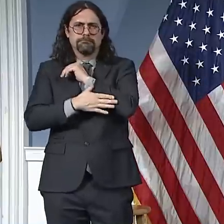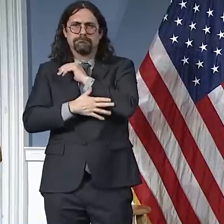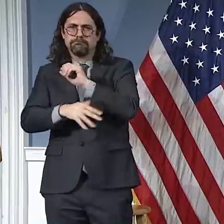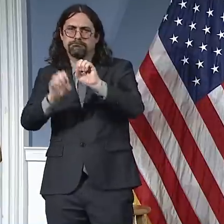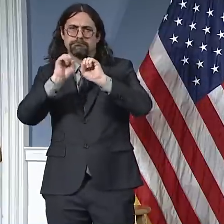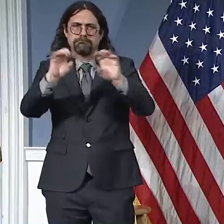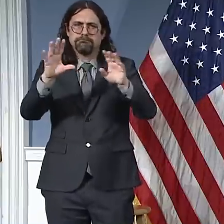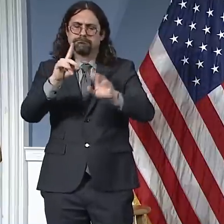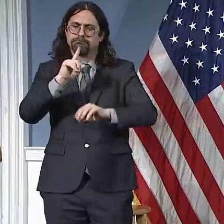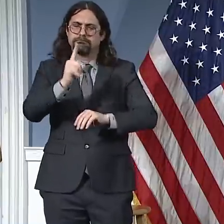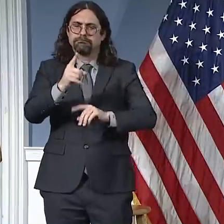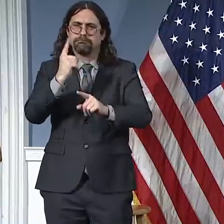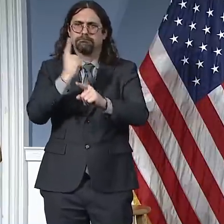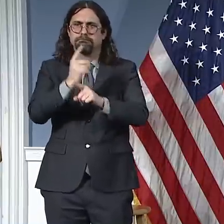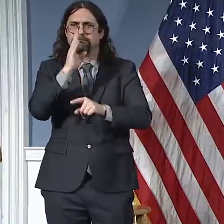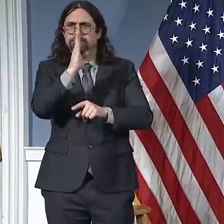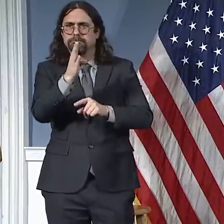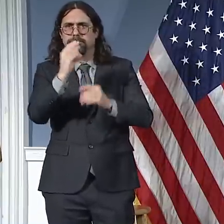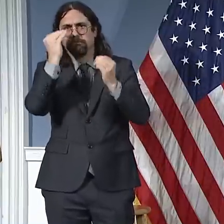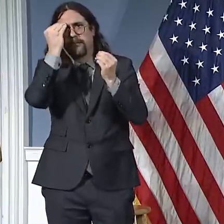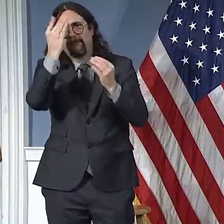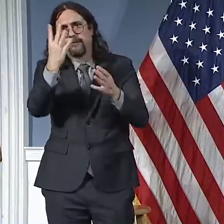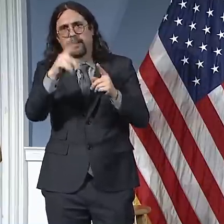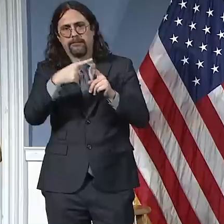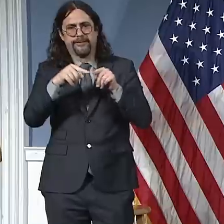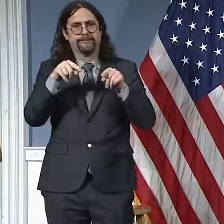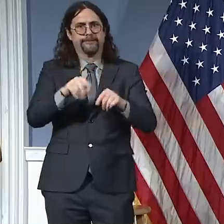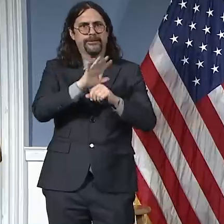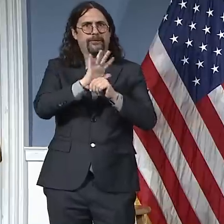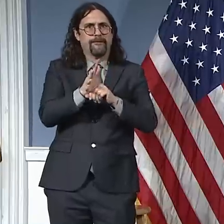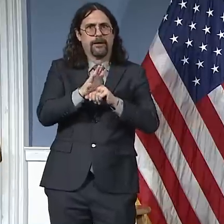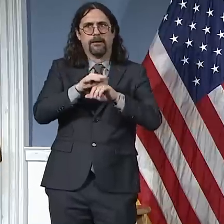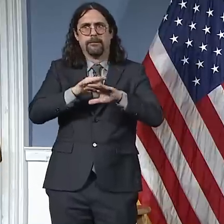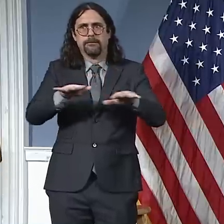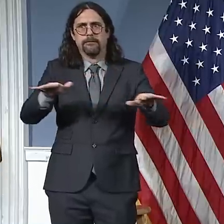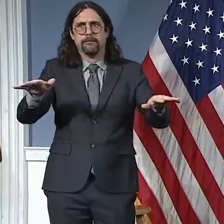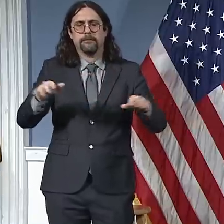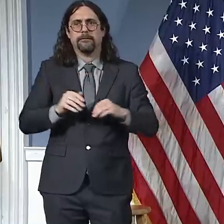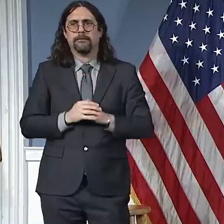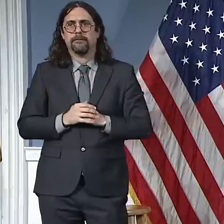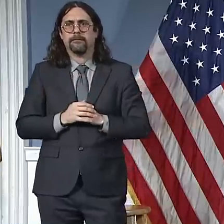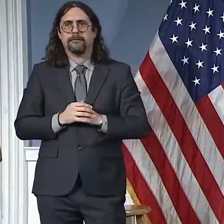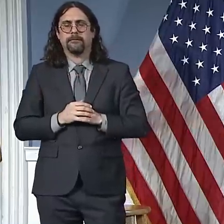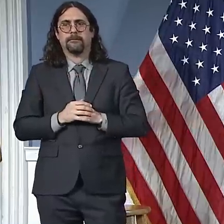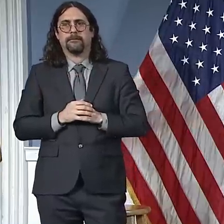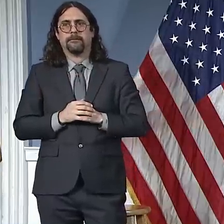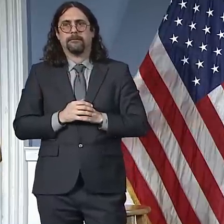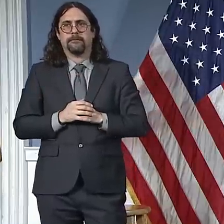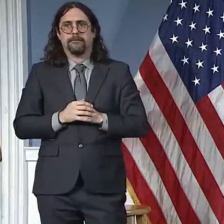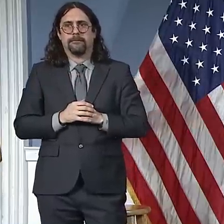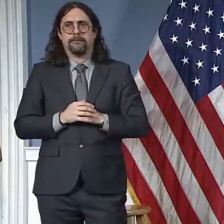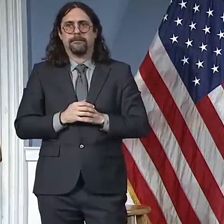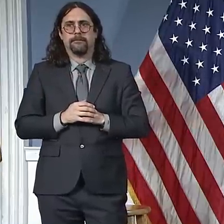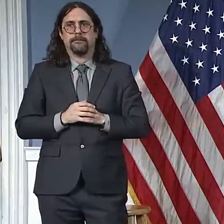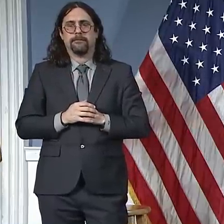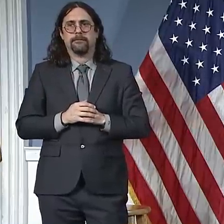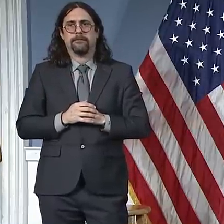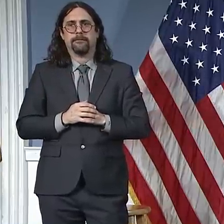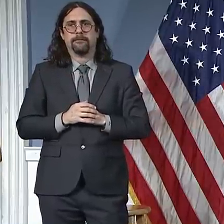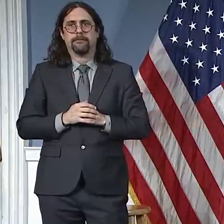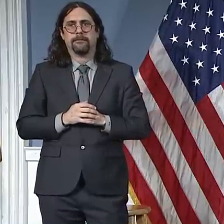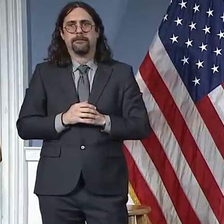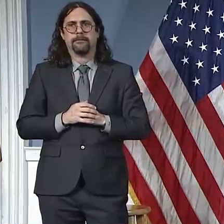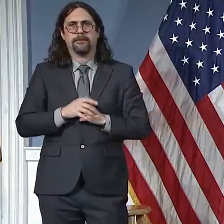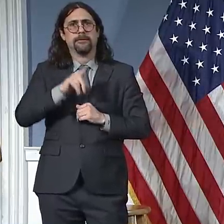Dr. Fauci told me last week that anyone over 70 years old or anyone with one of those five major preexisting conditions, those were the people